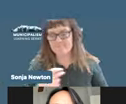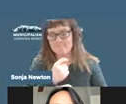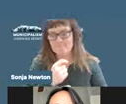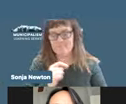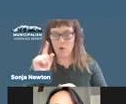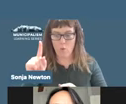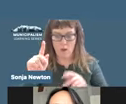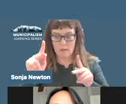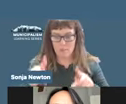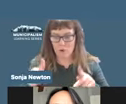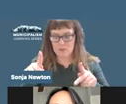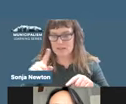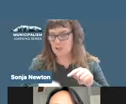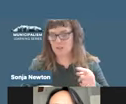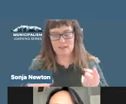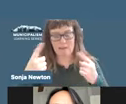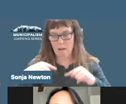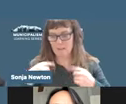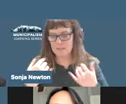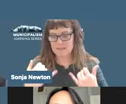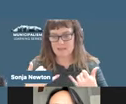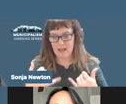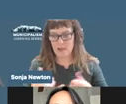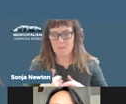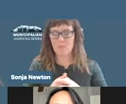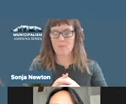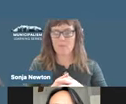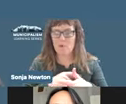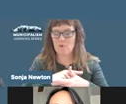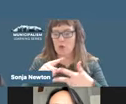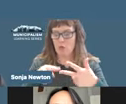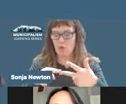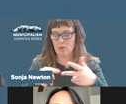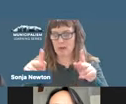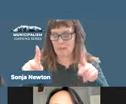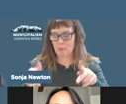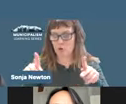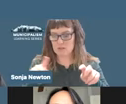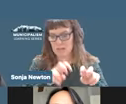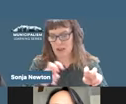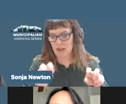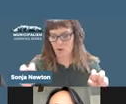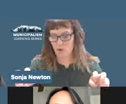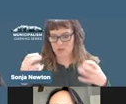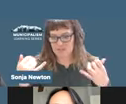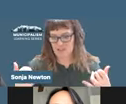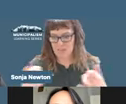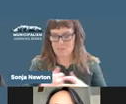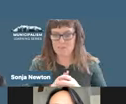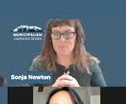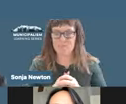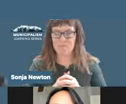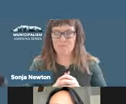Bianca Cunningham, was not able to make it today. So we are having a three-person panel, and I'll just